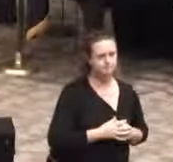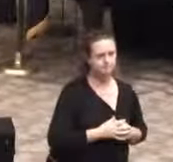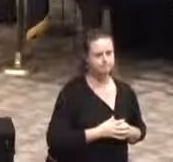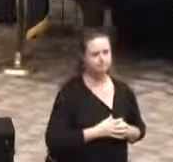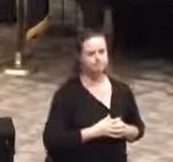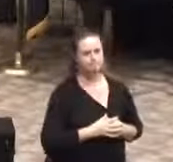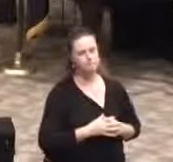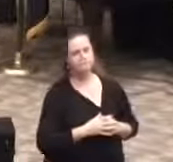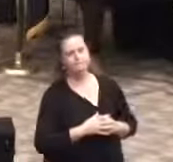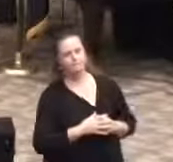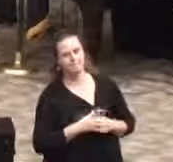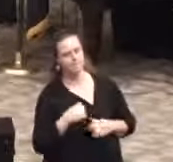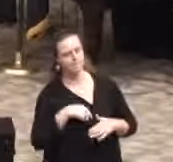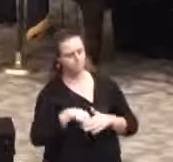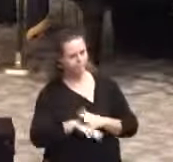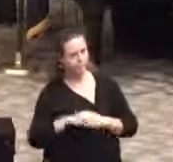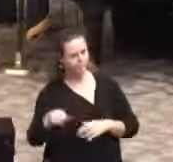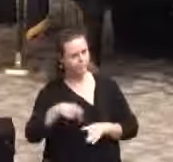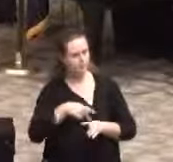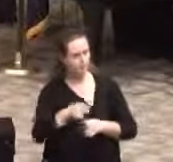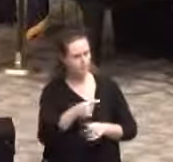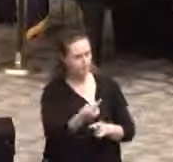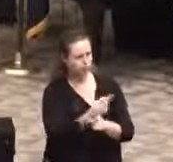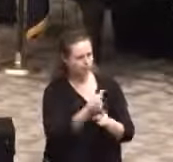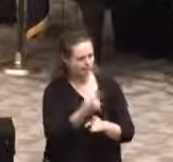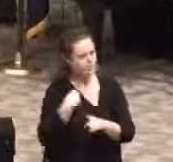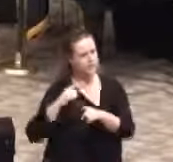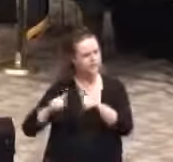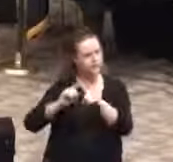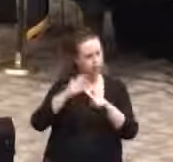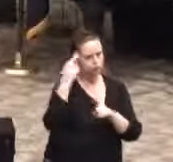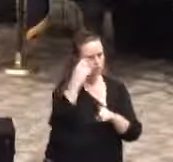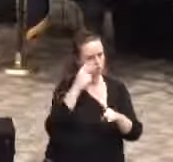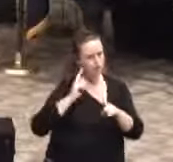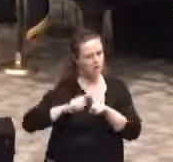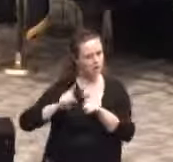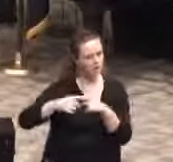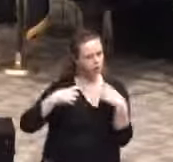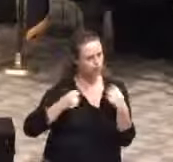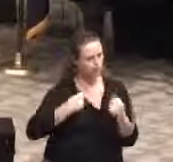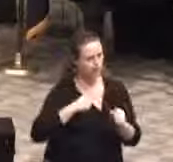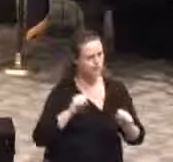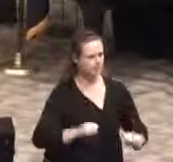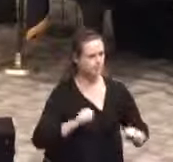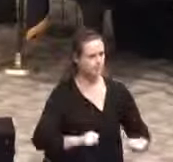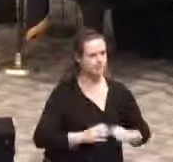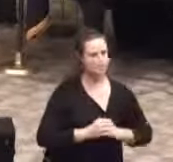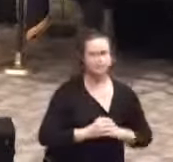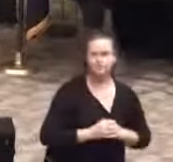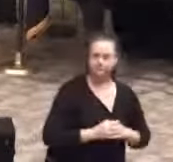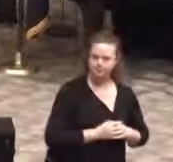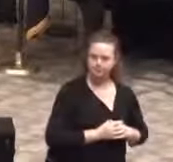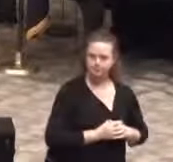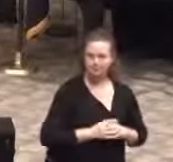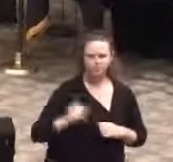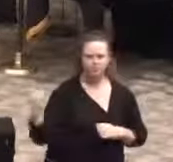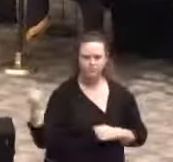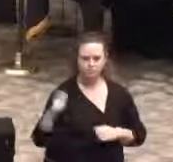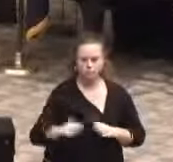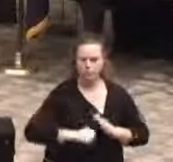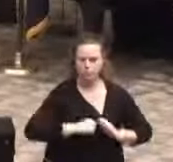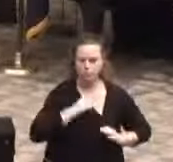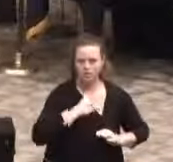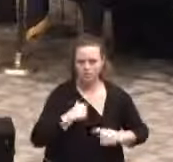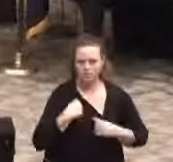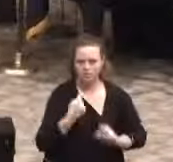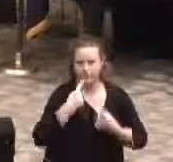We entered the corrections profession for different reasons, each with different strengths and abilities. Each of us should be proud of all